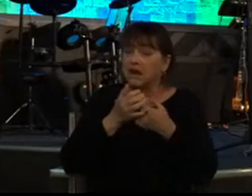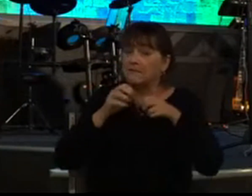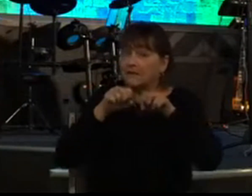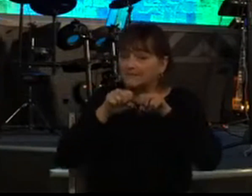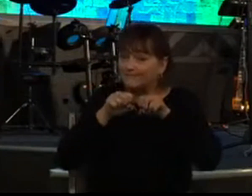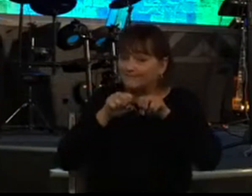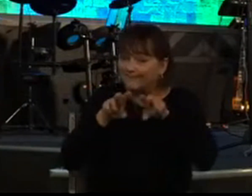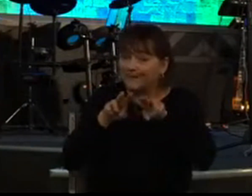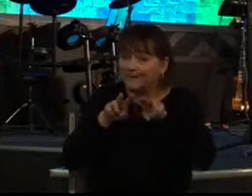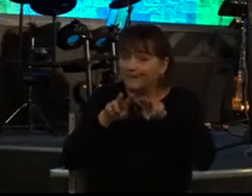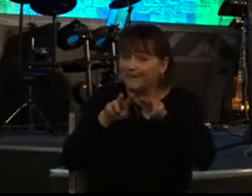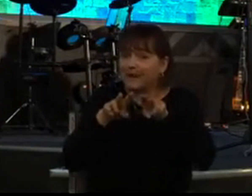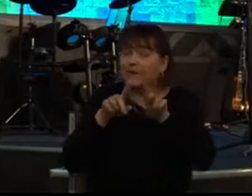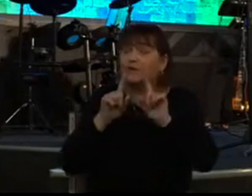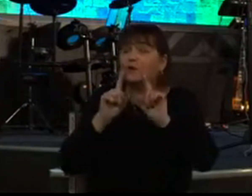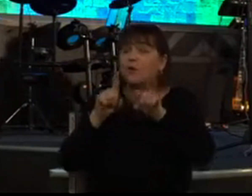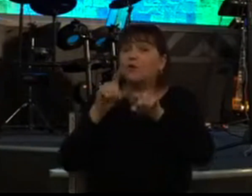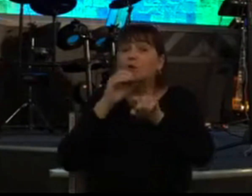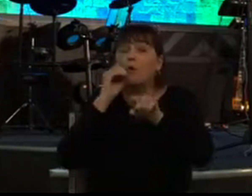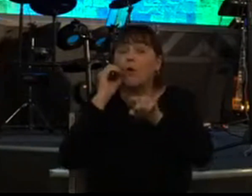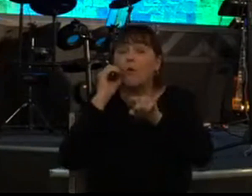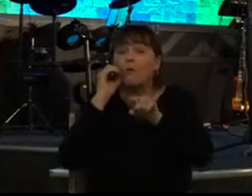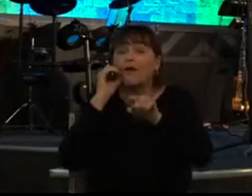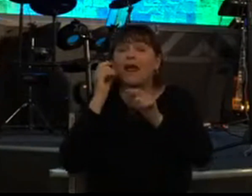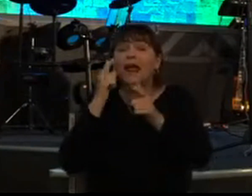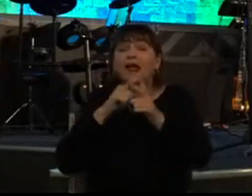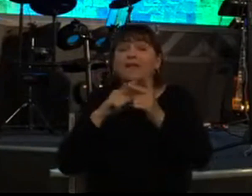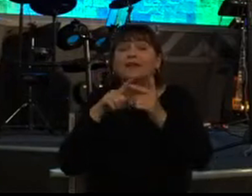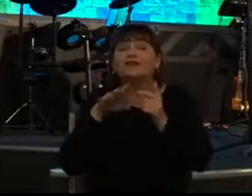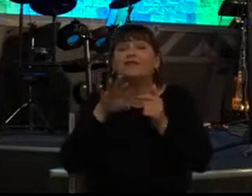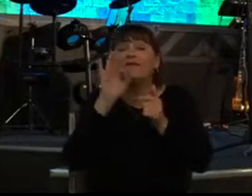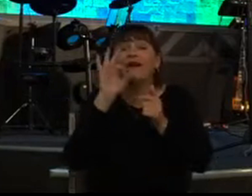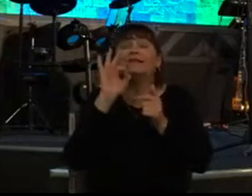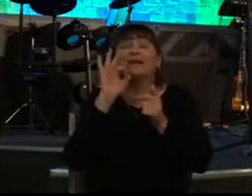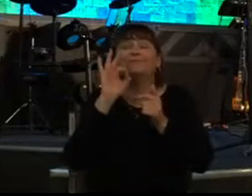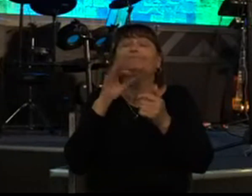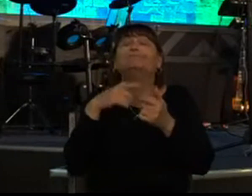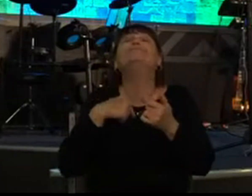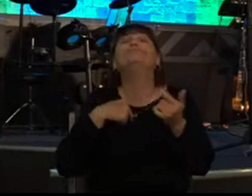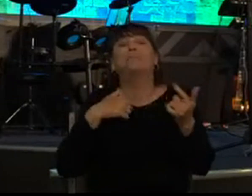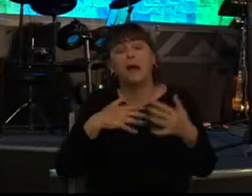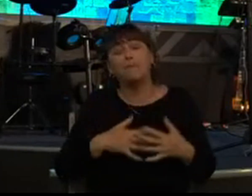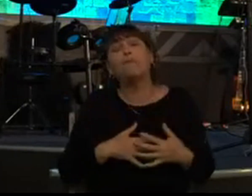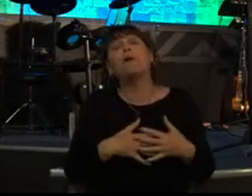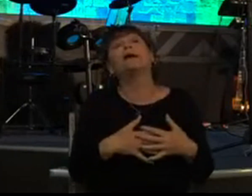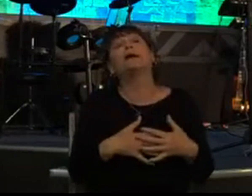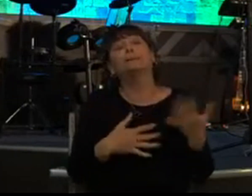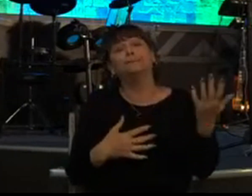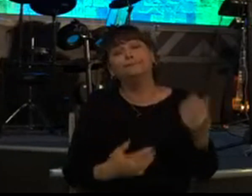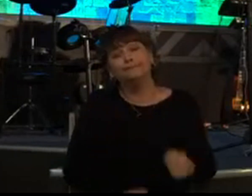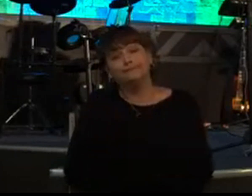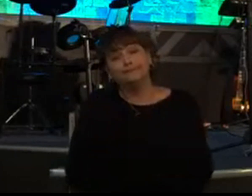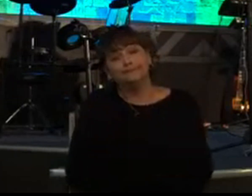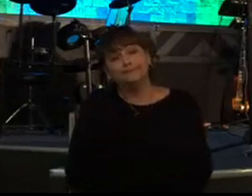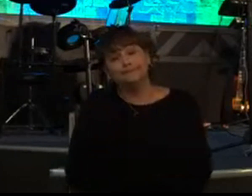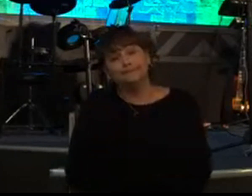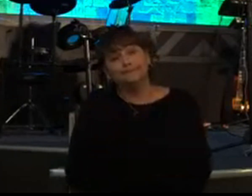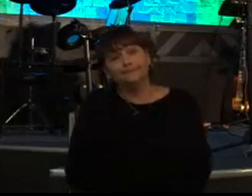and she goes back home and not long after she sends word to david saying hey dude i'm pregnant yeah